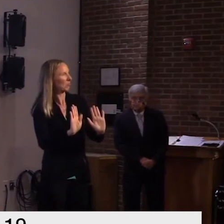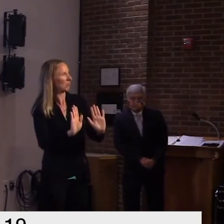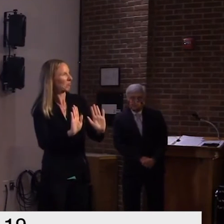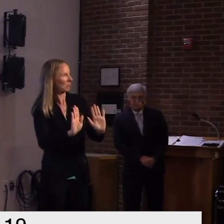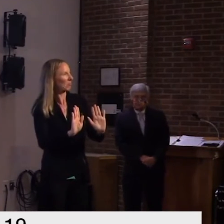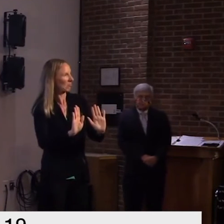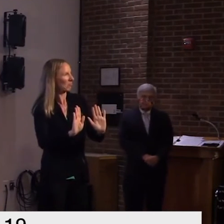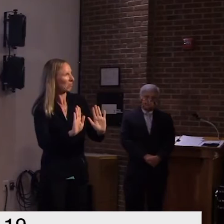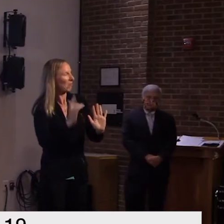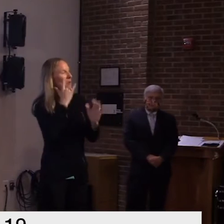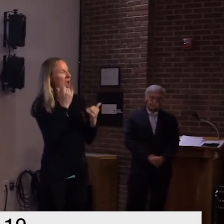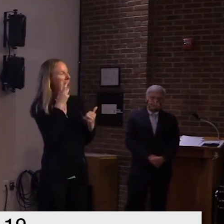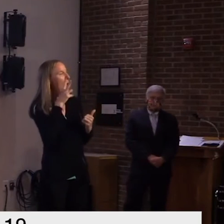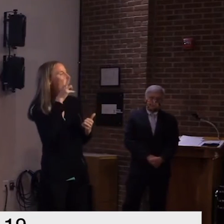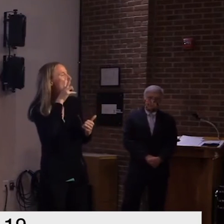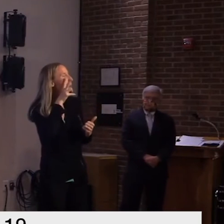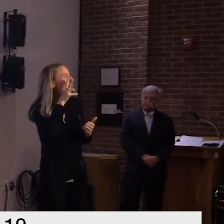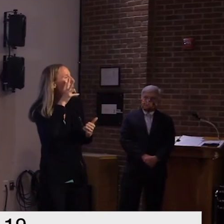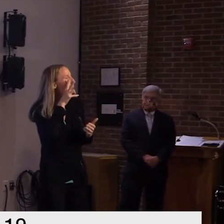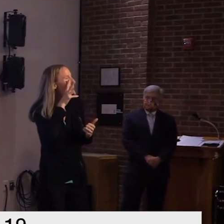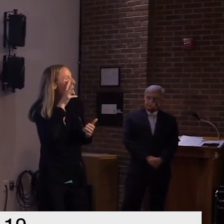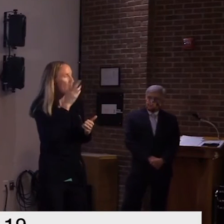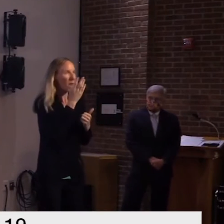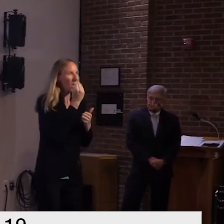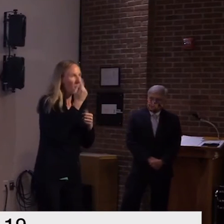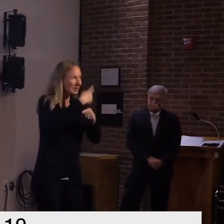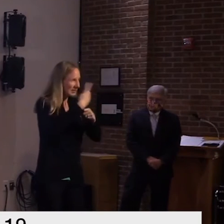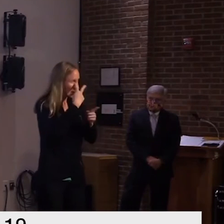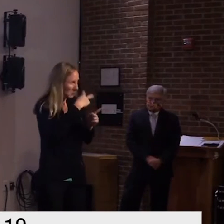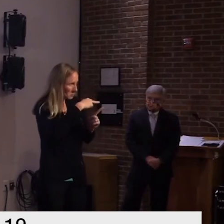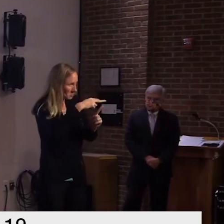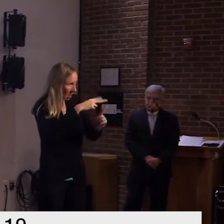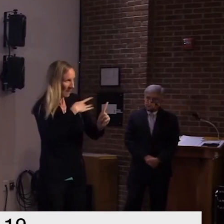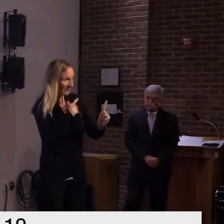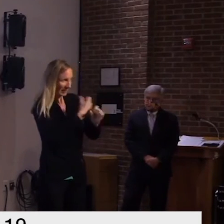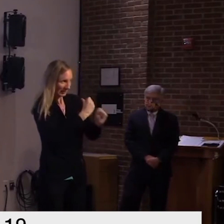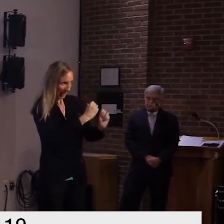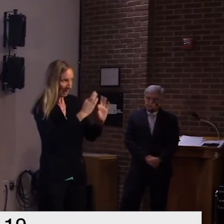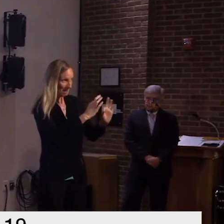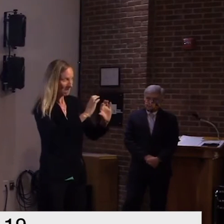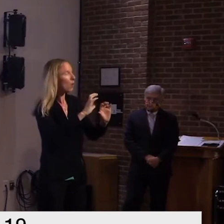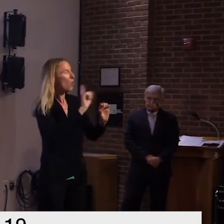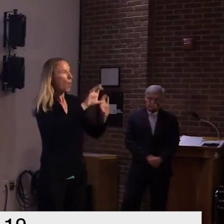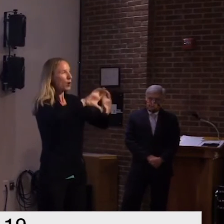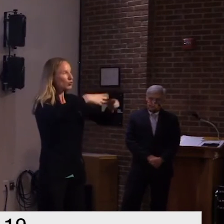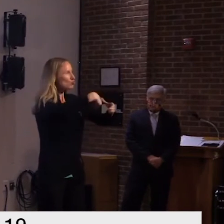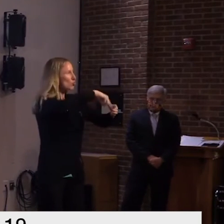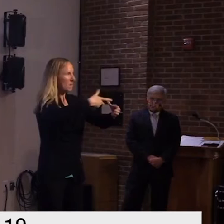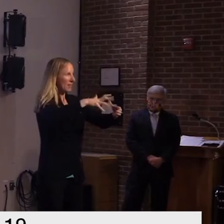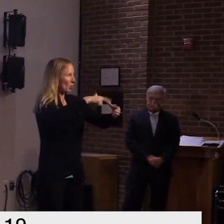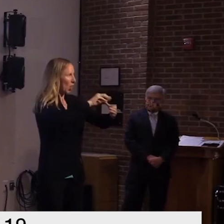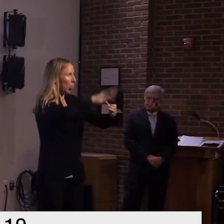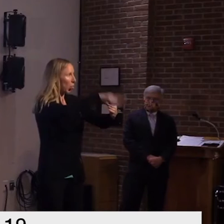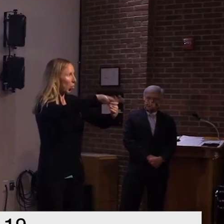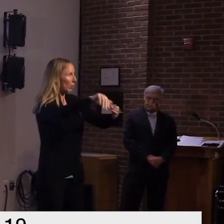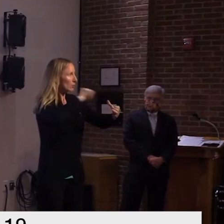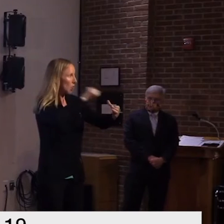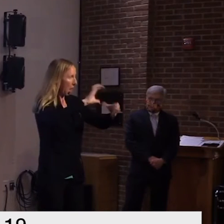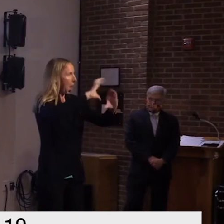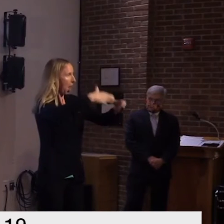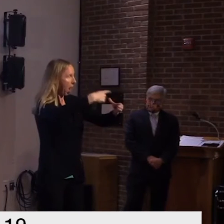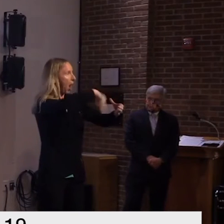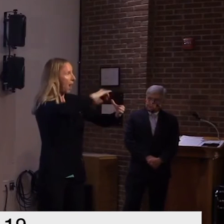incubation period just to further solidify the fact that it is boxed and contained and we're not getting